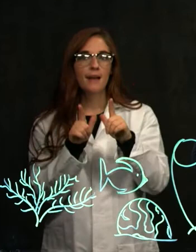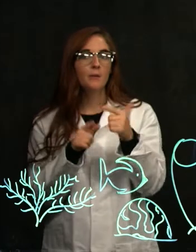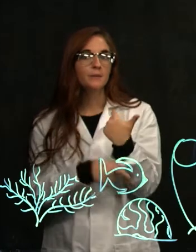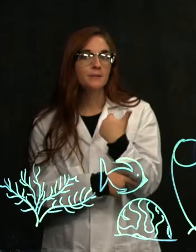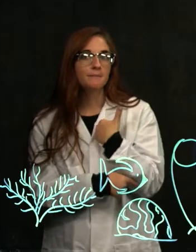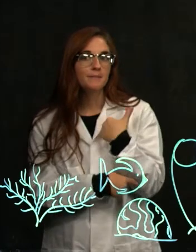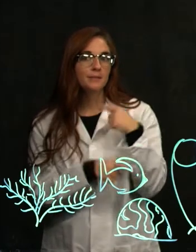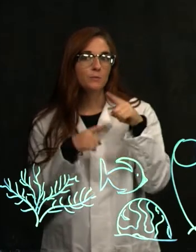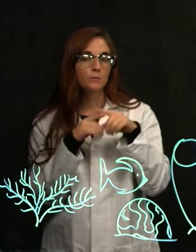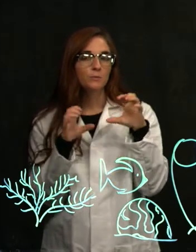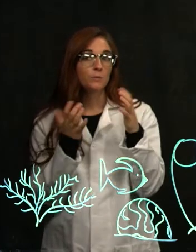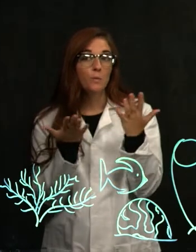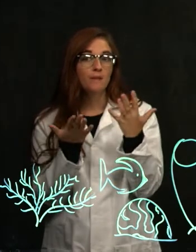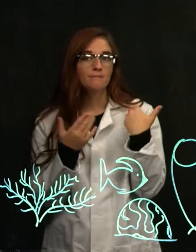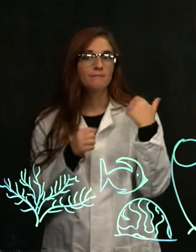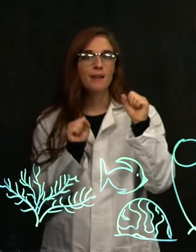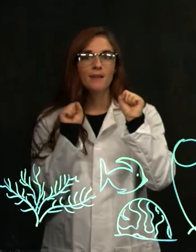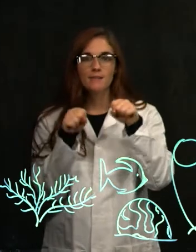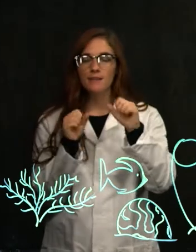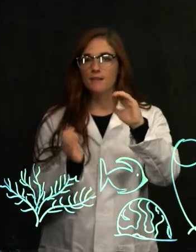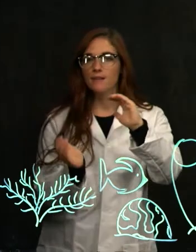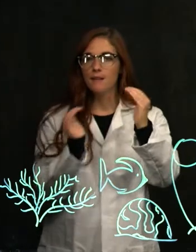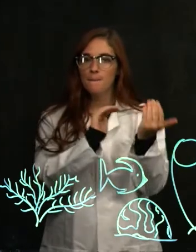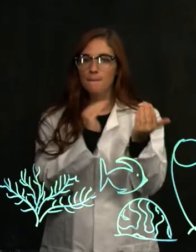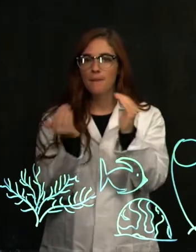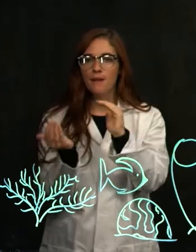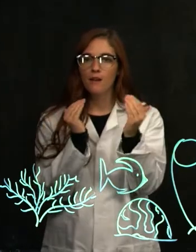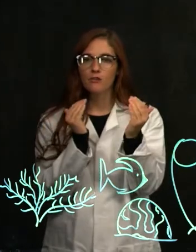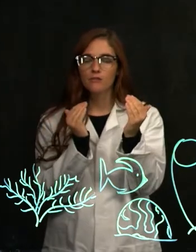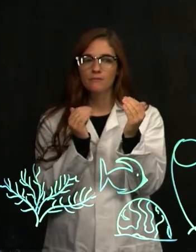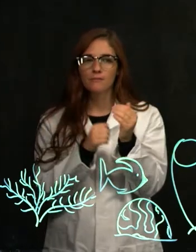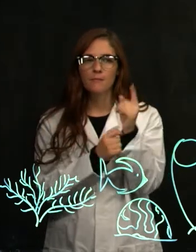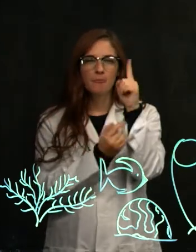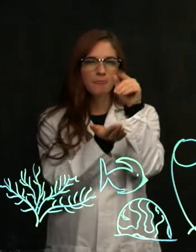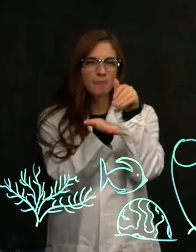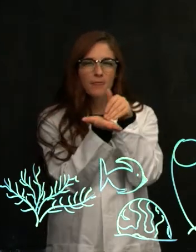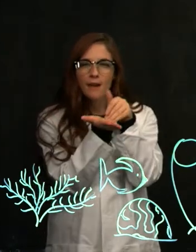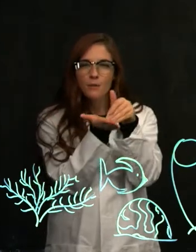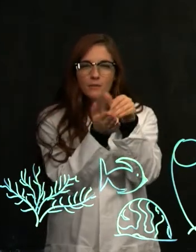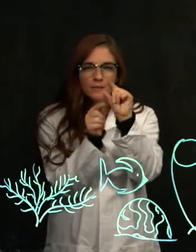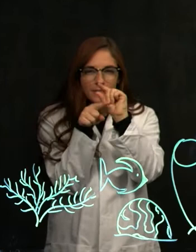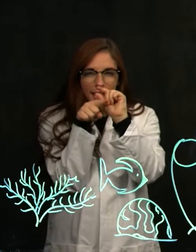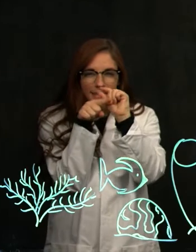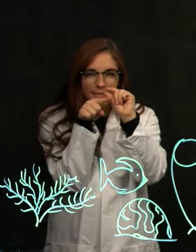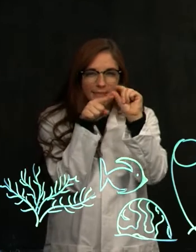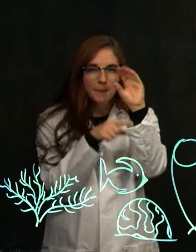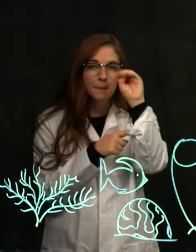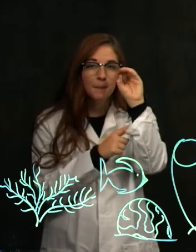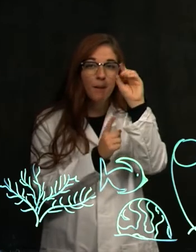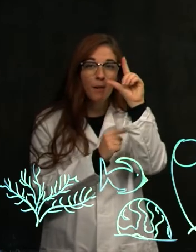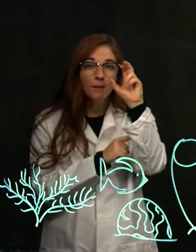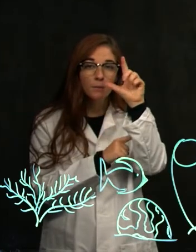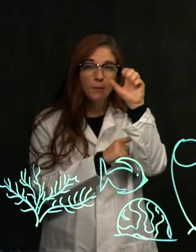to compare thousands of molecules at the same time.